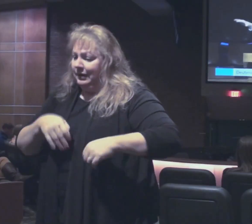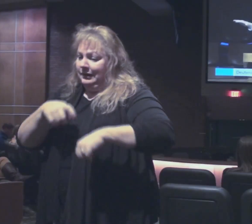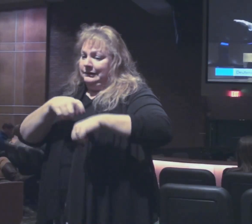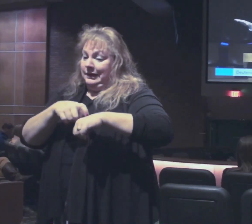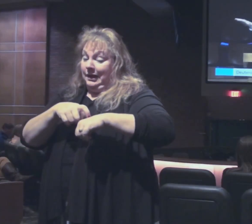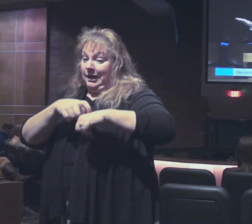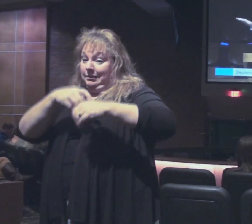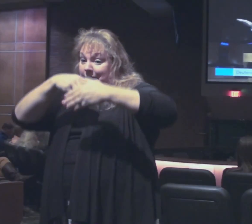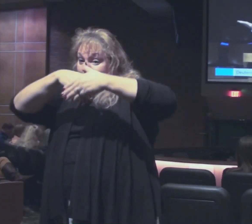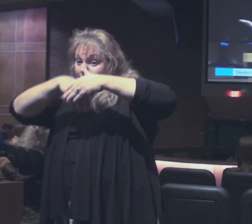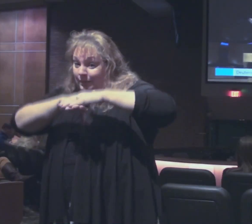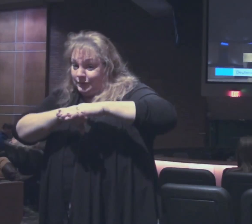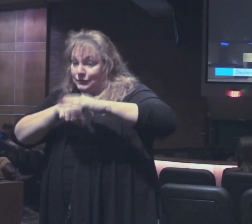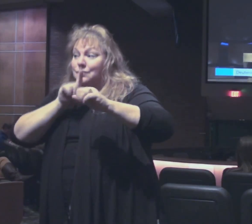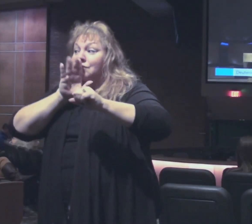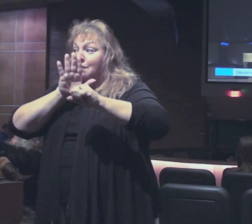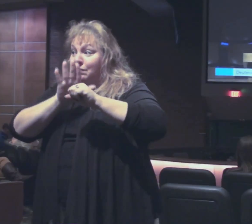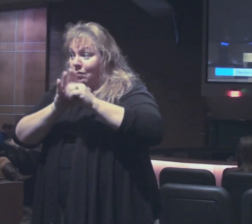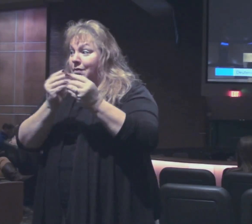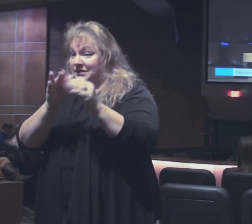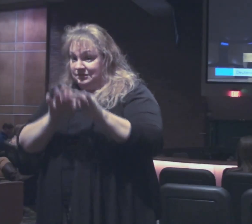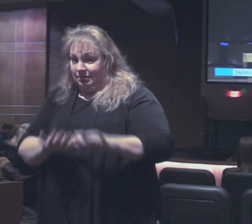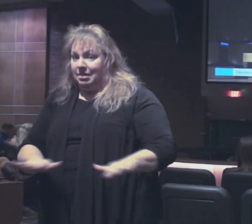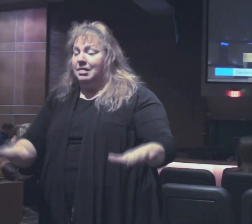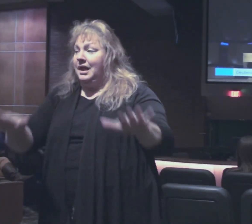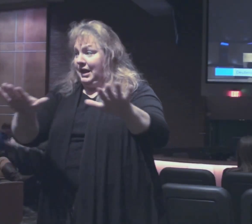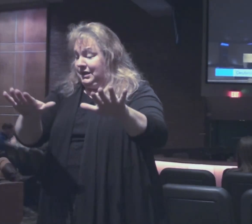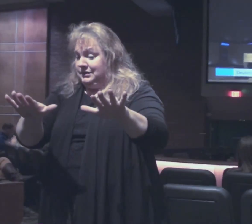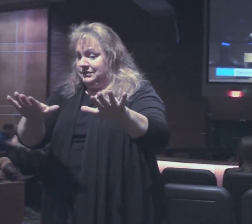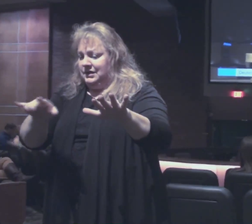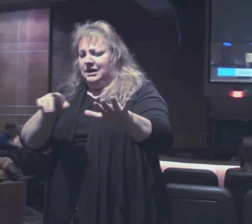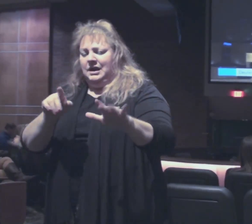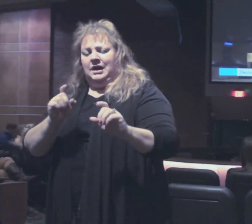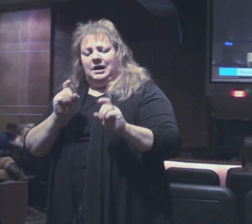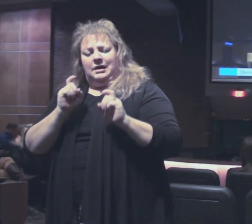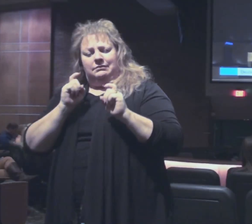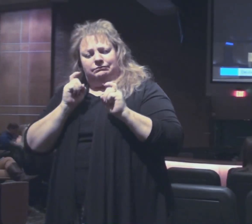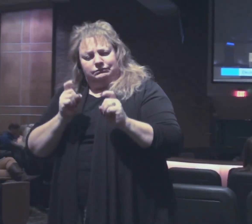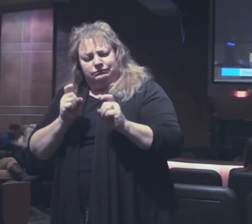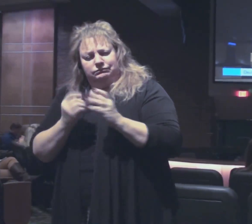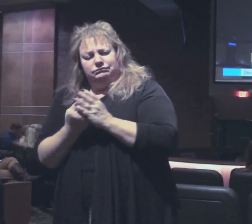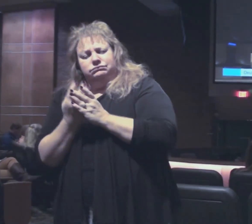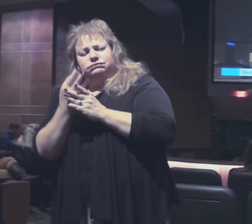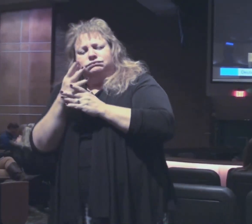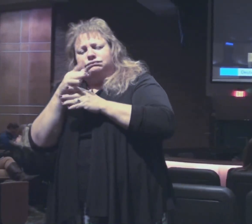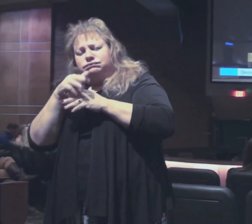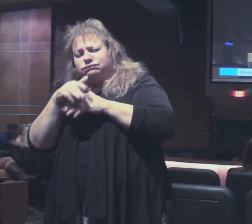when you go into the land I've promised you. And you will be blessed greatly.